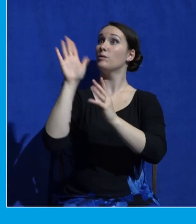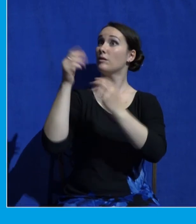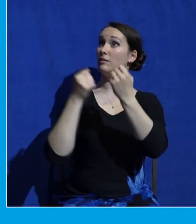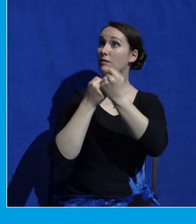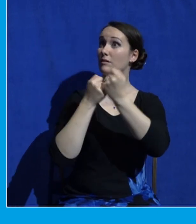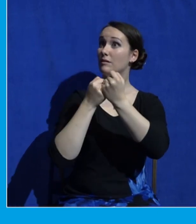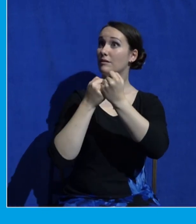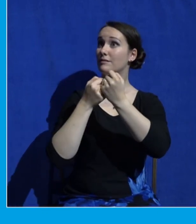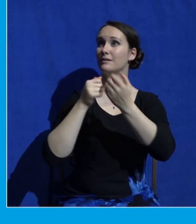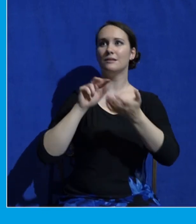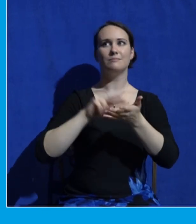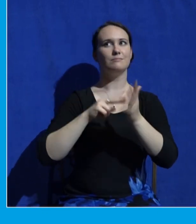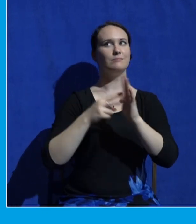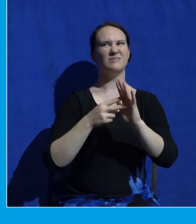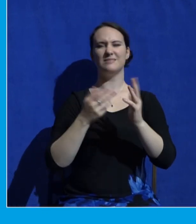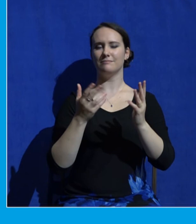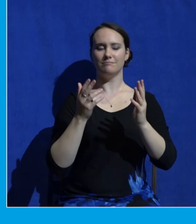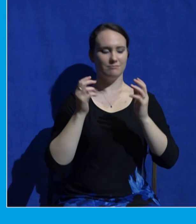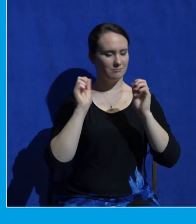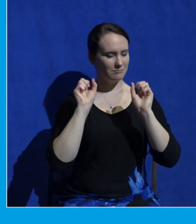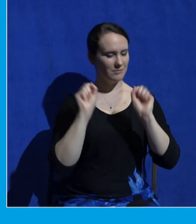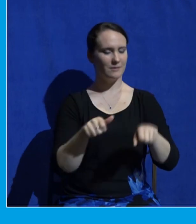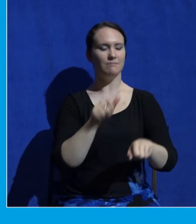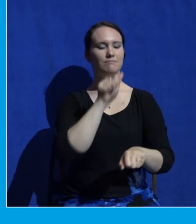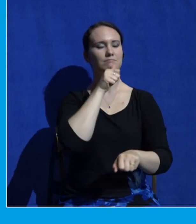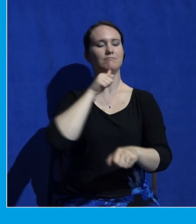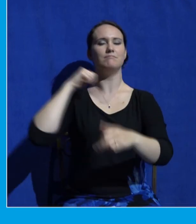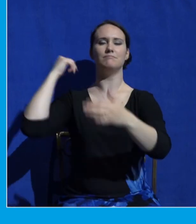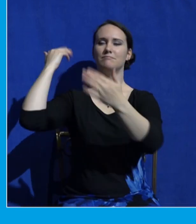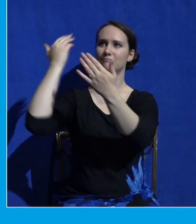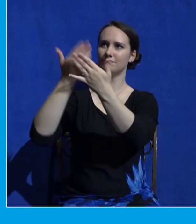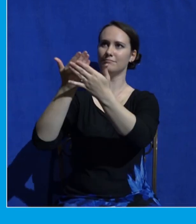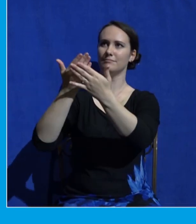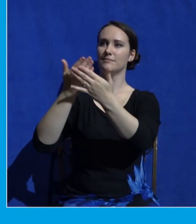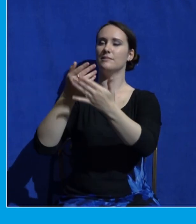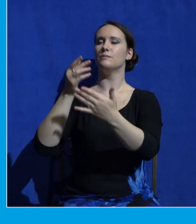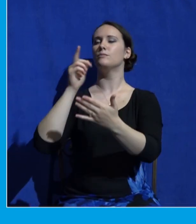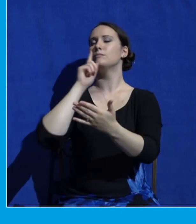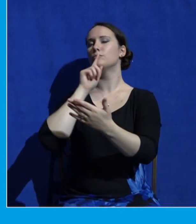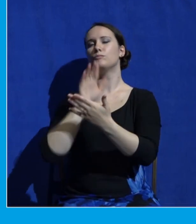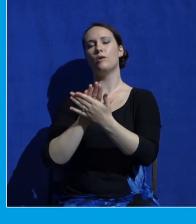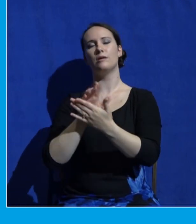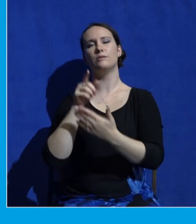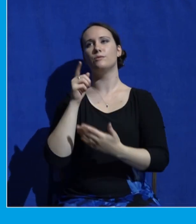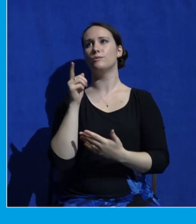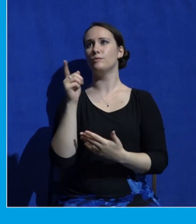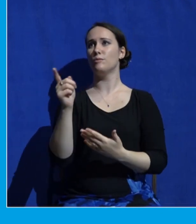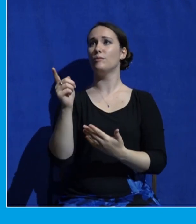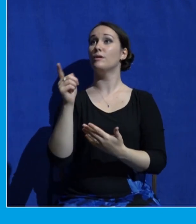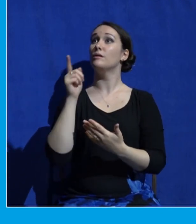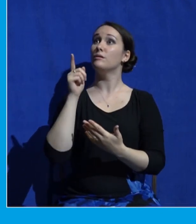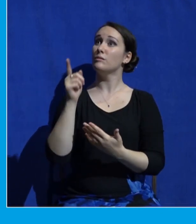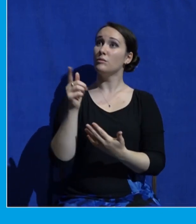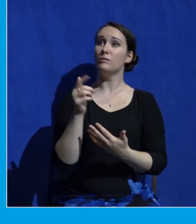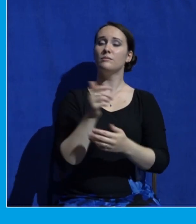that day God we praise you for how you have preserved guided